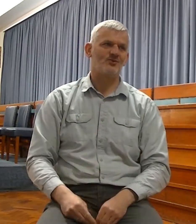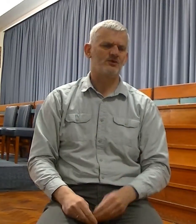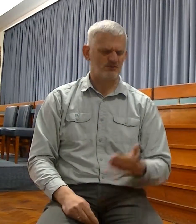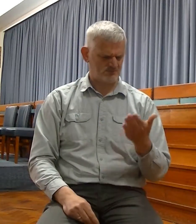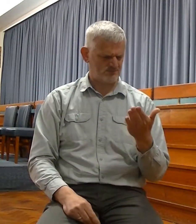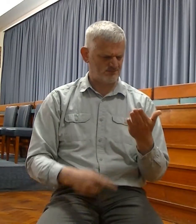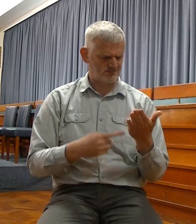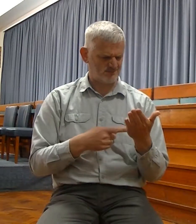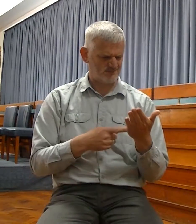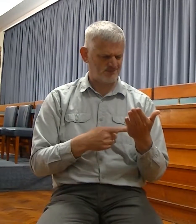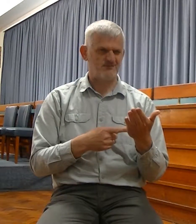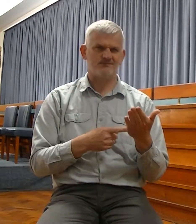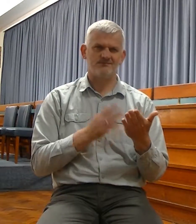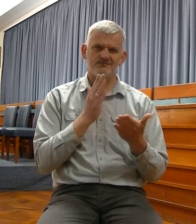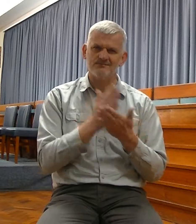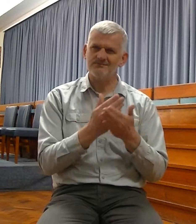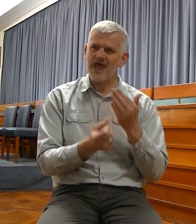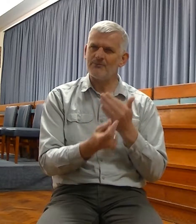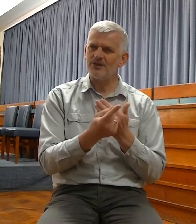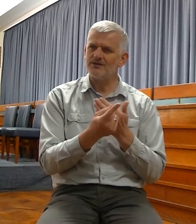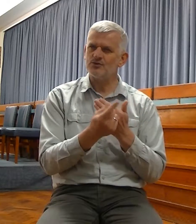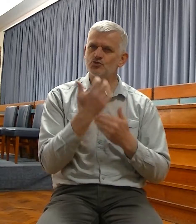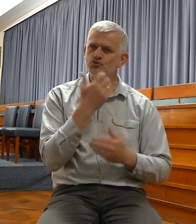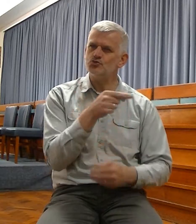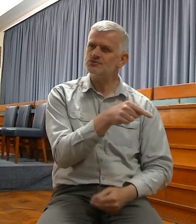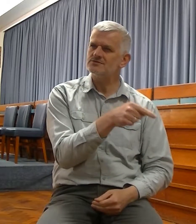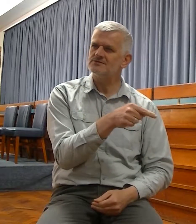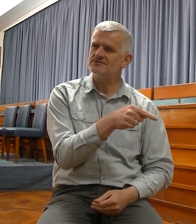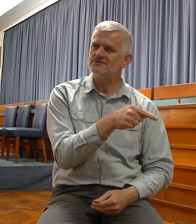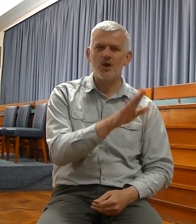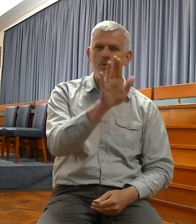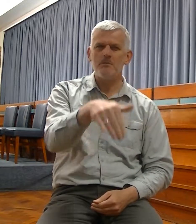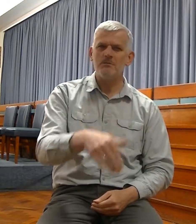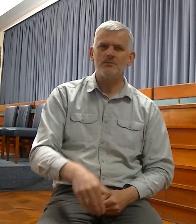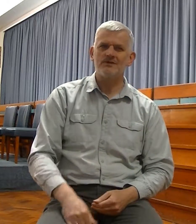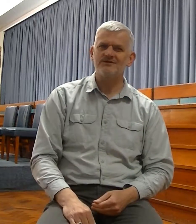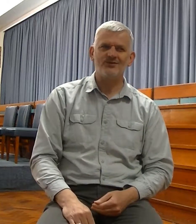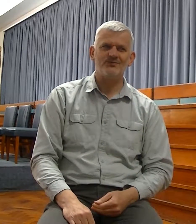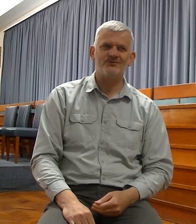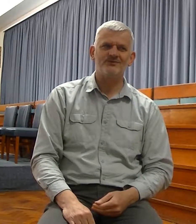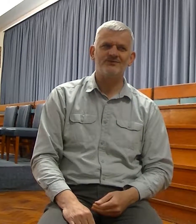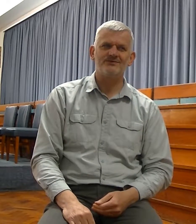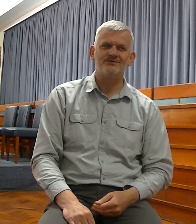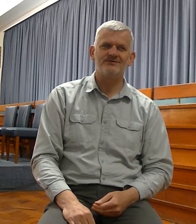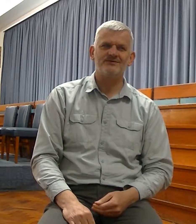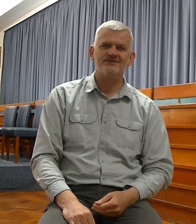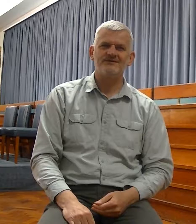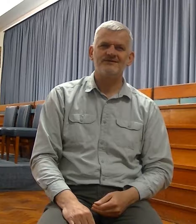certainly not true of the remnant who returned to Judah from Babylon, because although they were restored